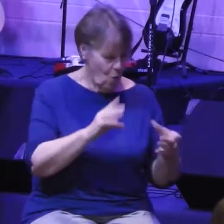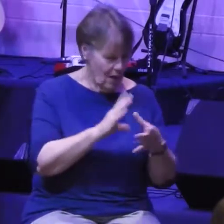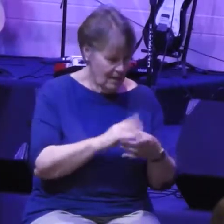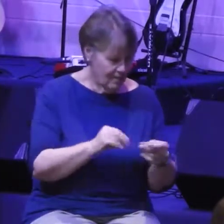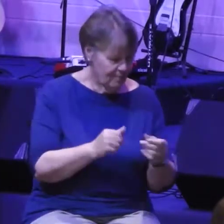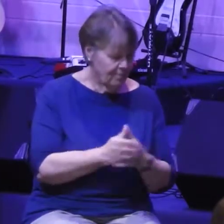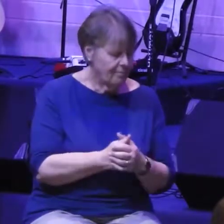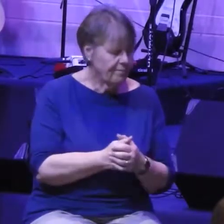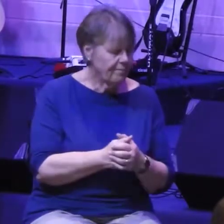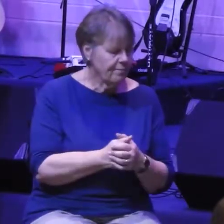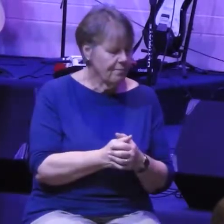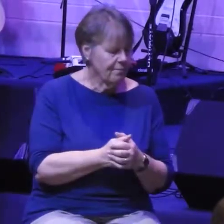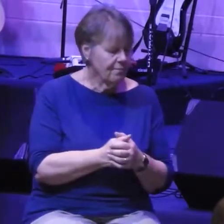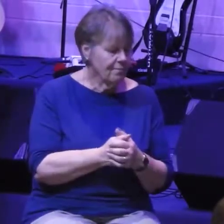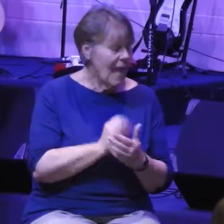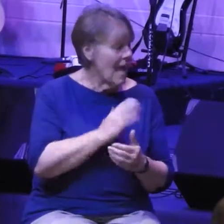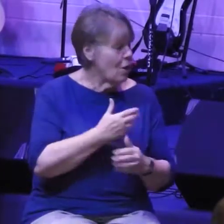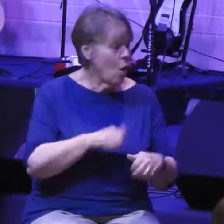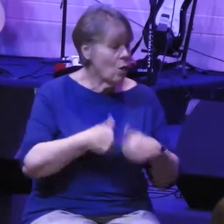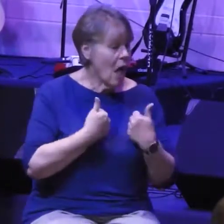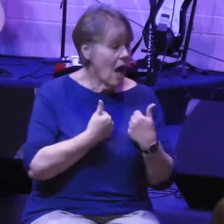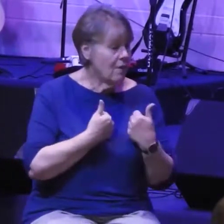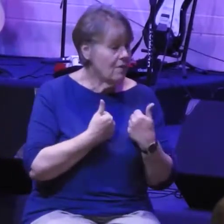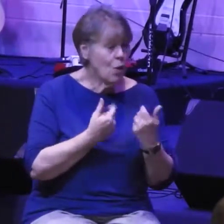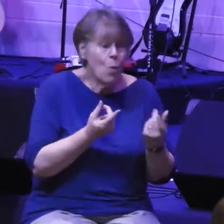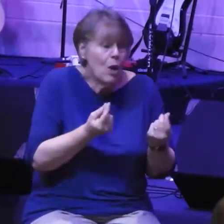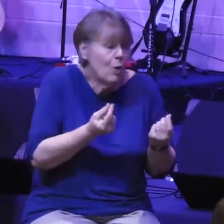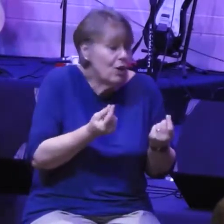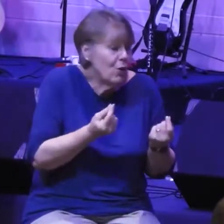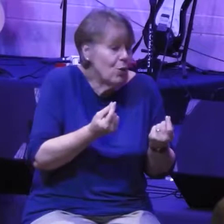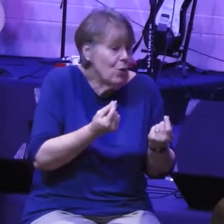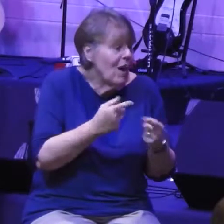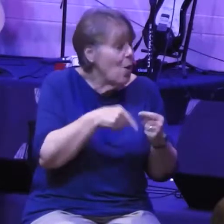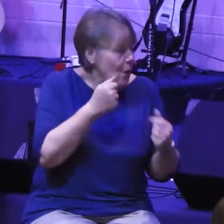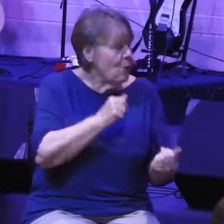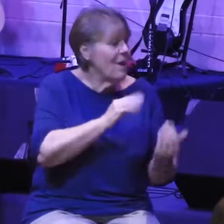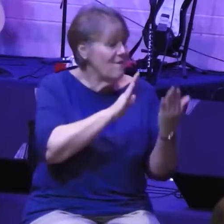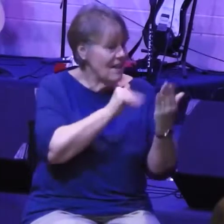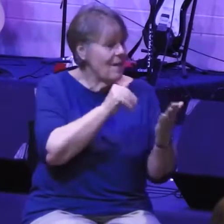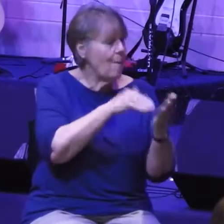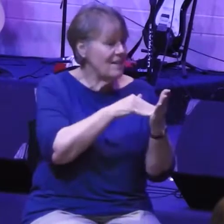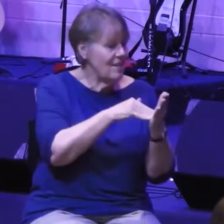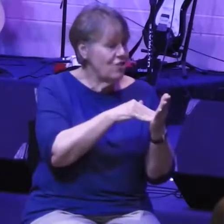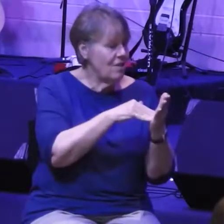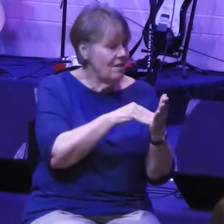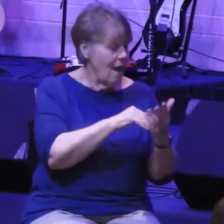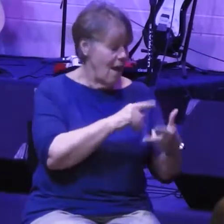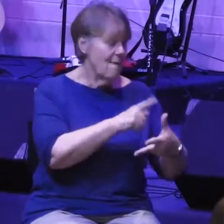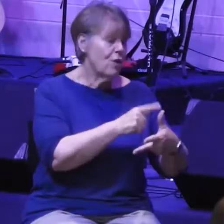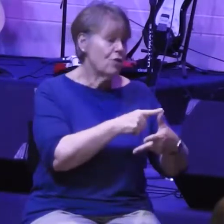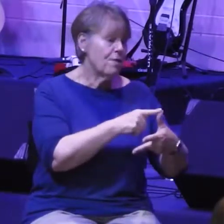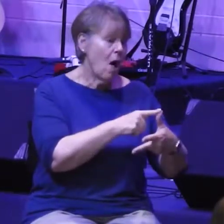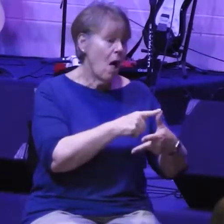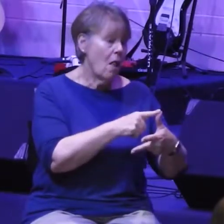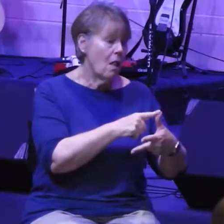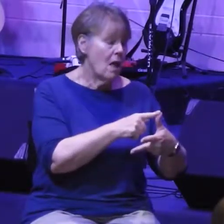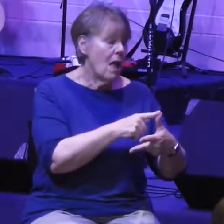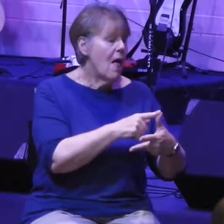What do we do in our own lives when we face opposition? So first of all, the first experience was ridicule.